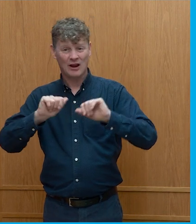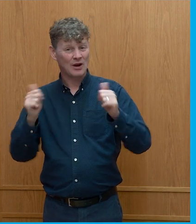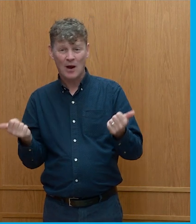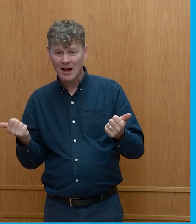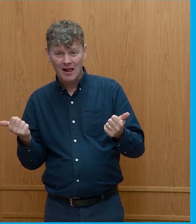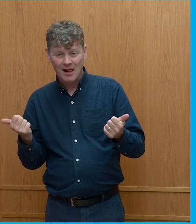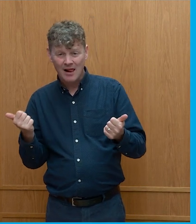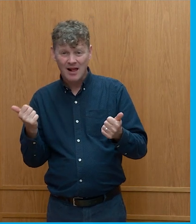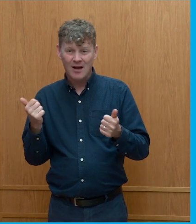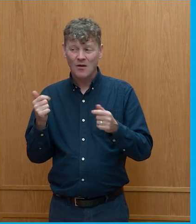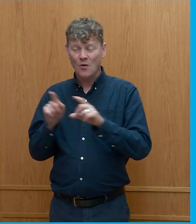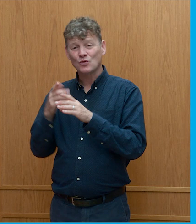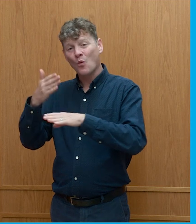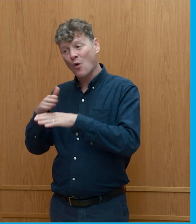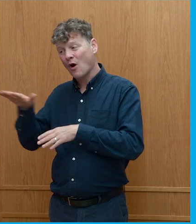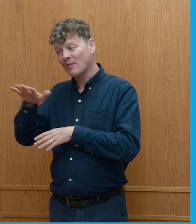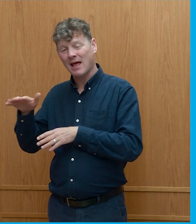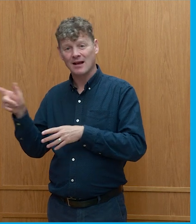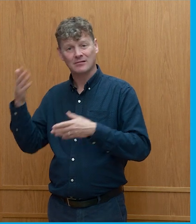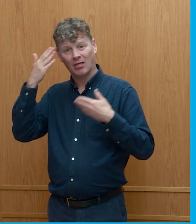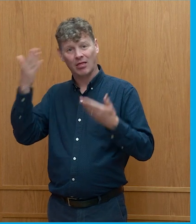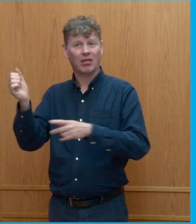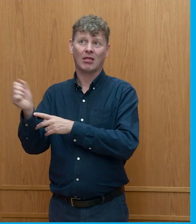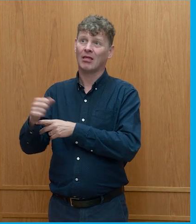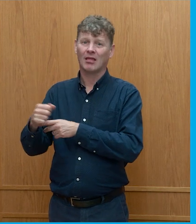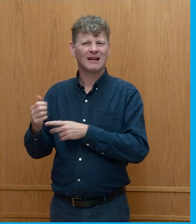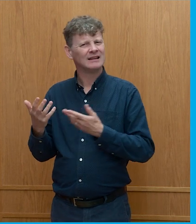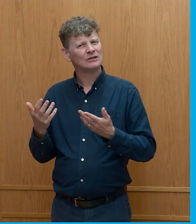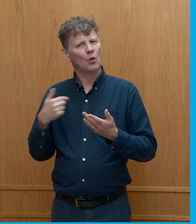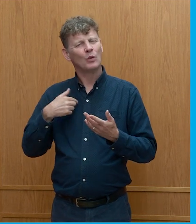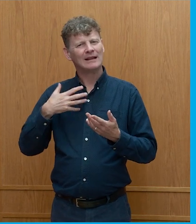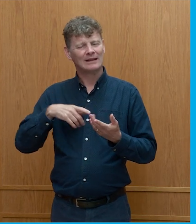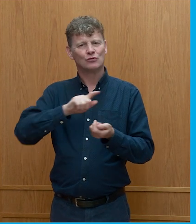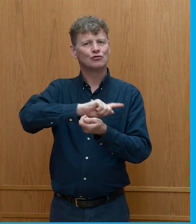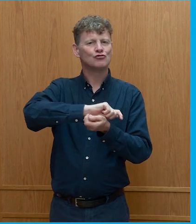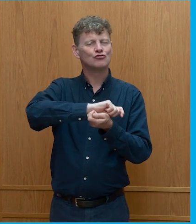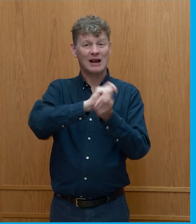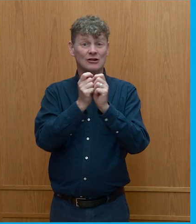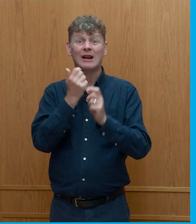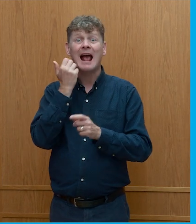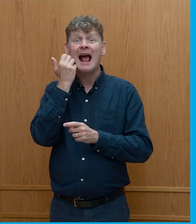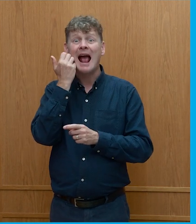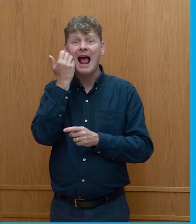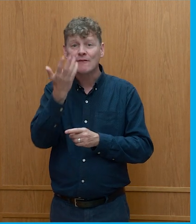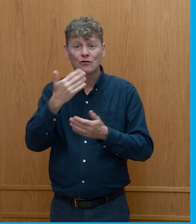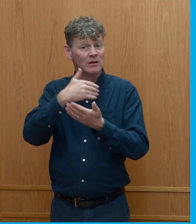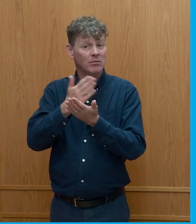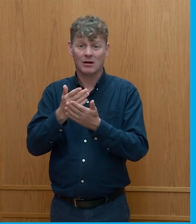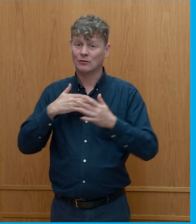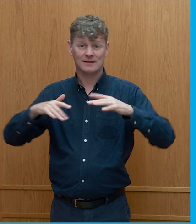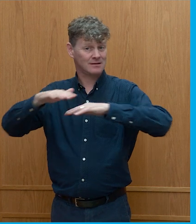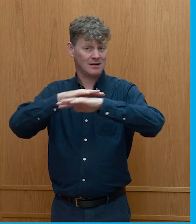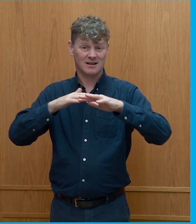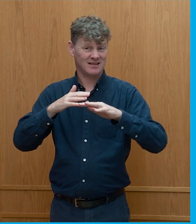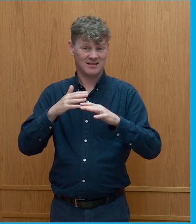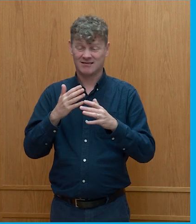is we're not really teaching it in the workplace. And so there is a transition needed in every sector and as a response to that,